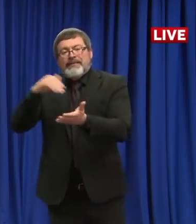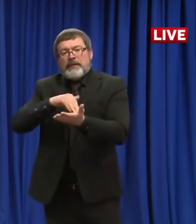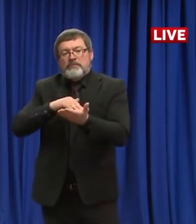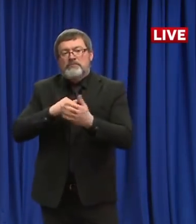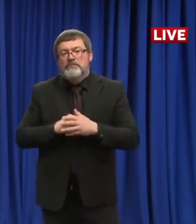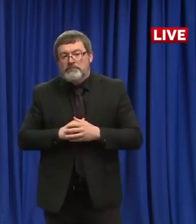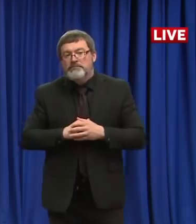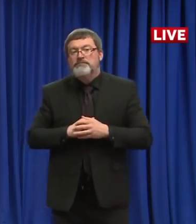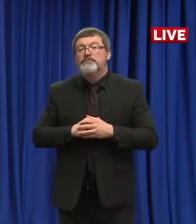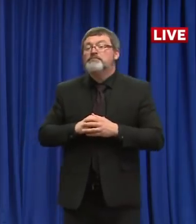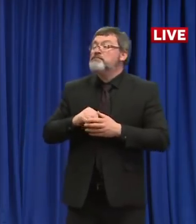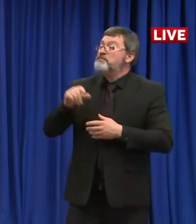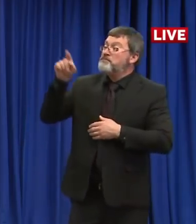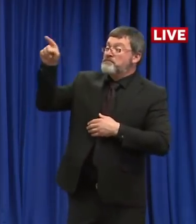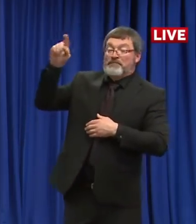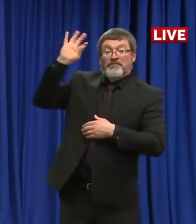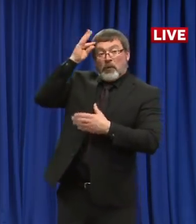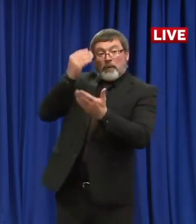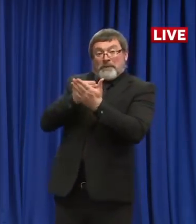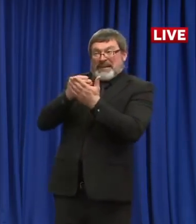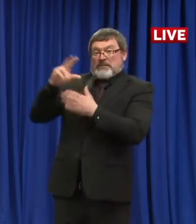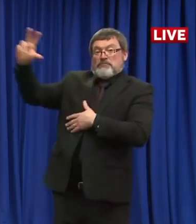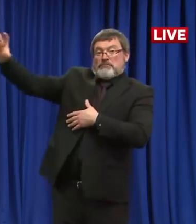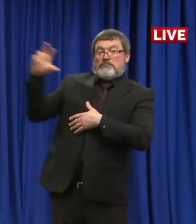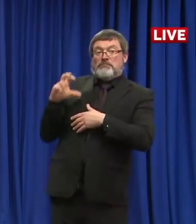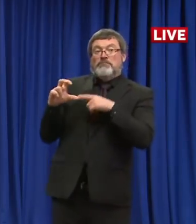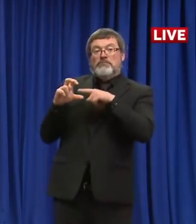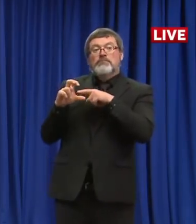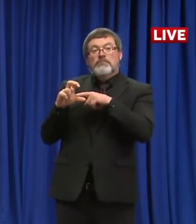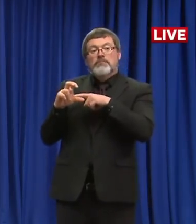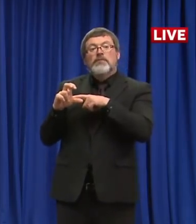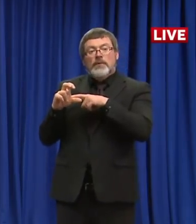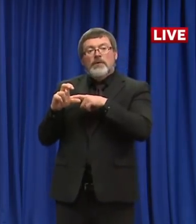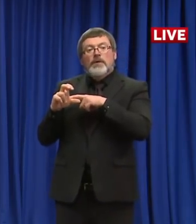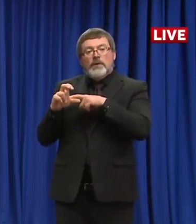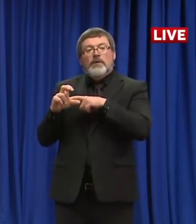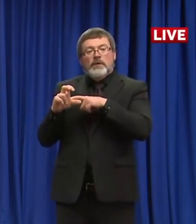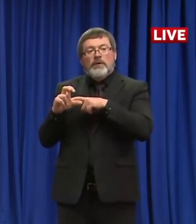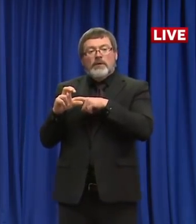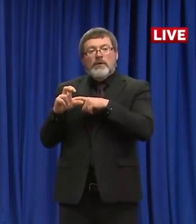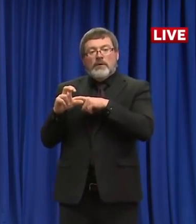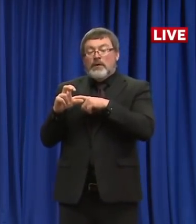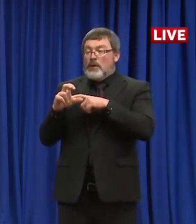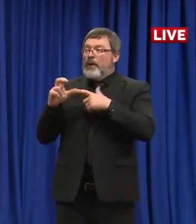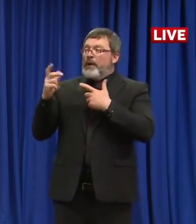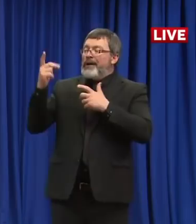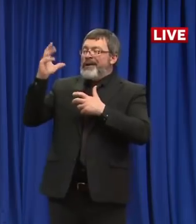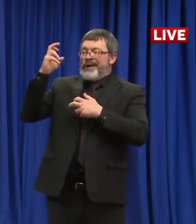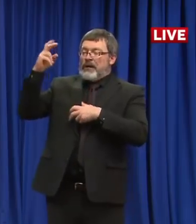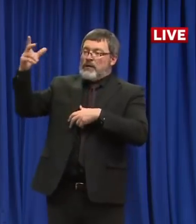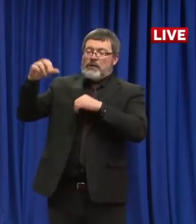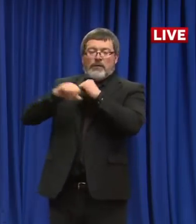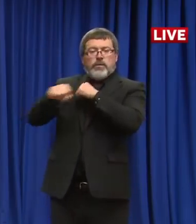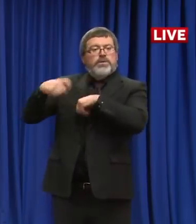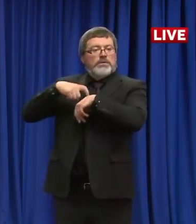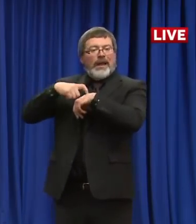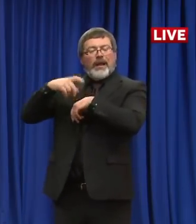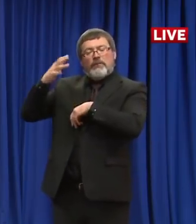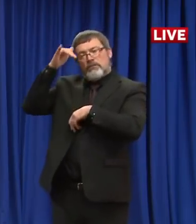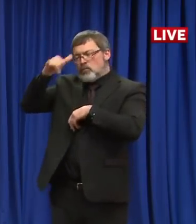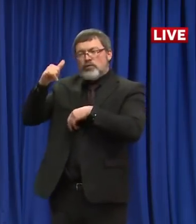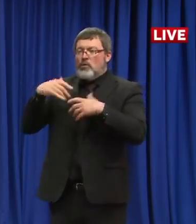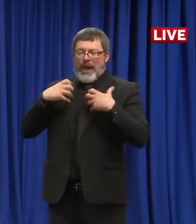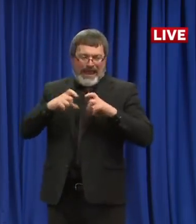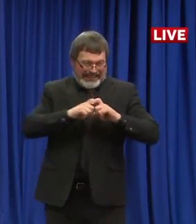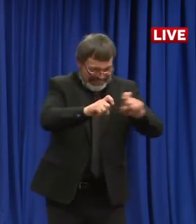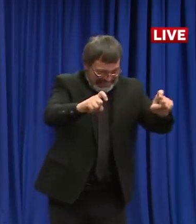opportunity to come in and essentially take over the expenditures of this program by then. Assuming this funding comes under the